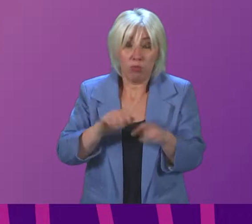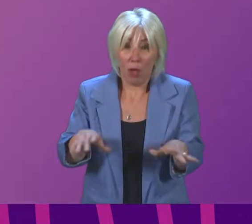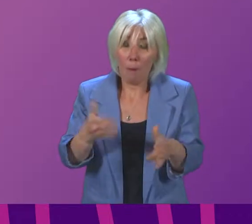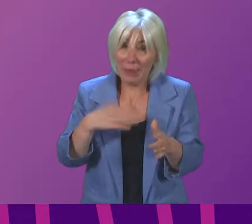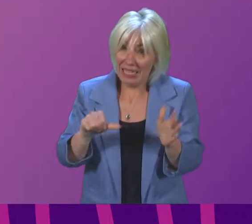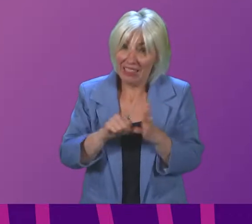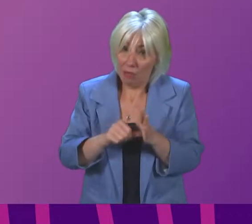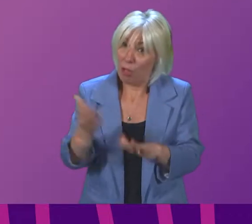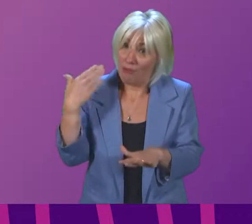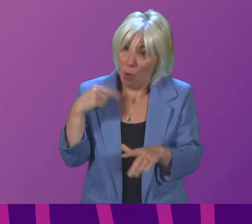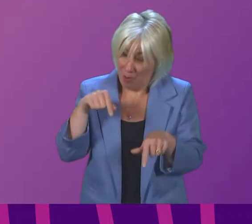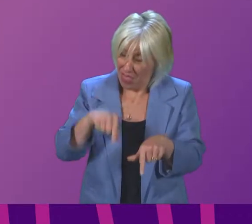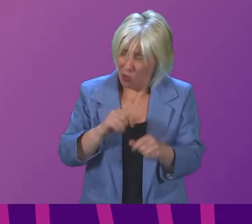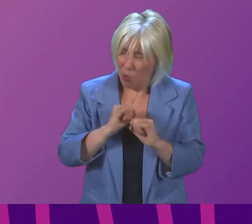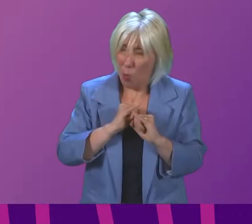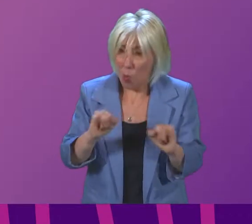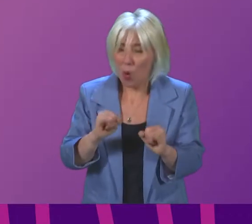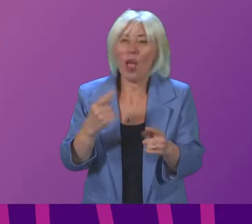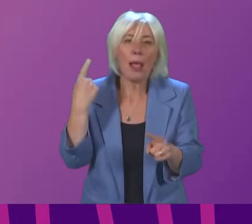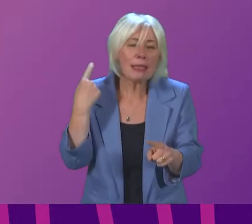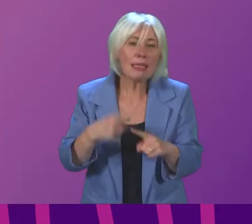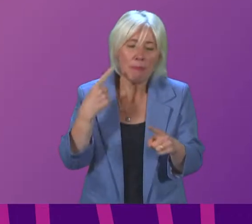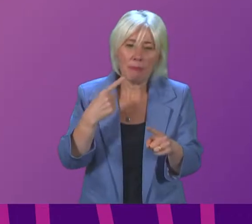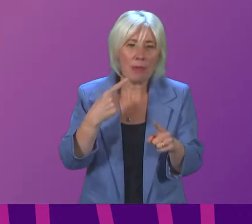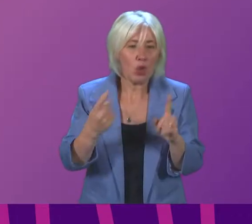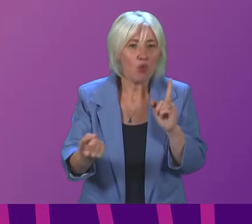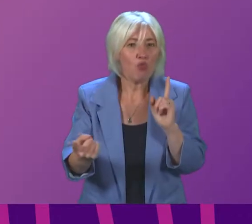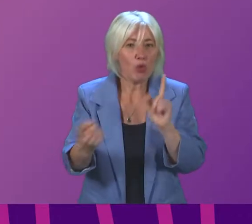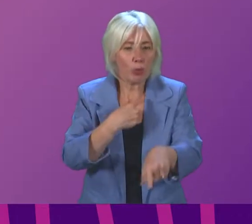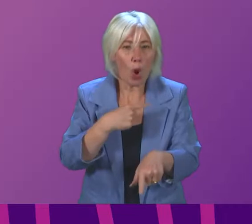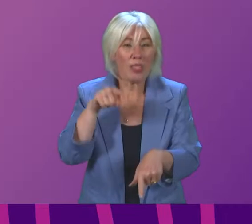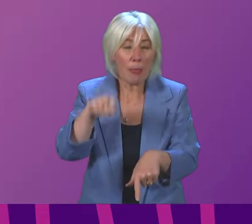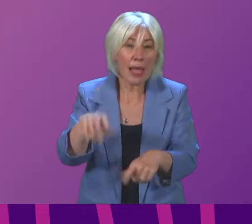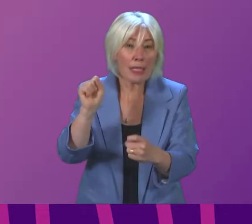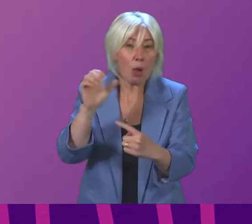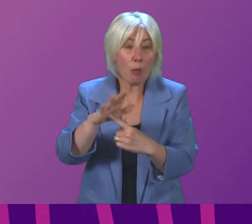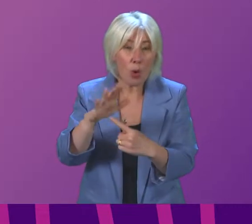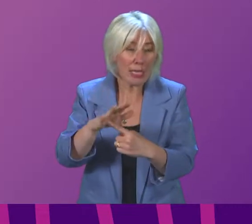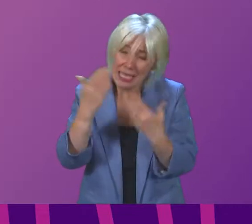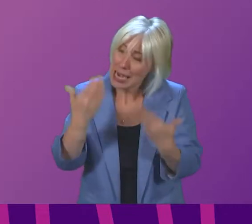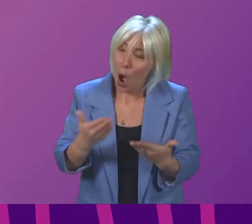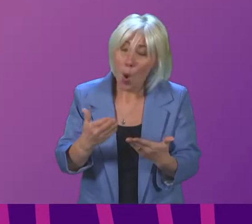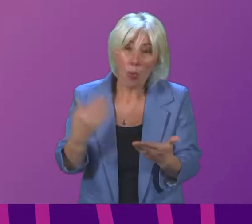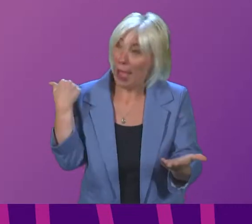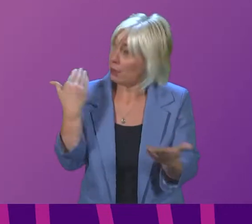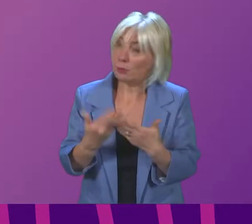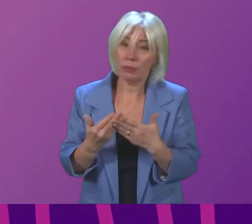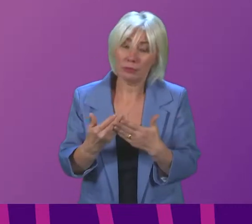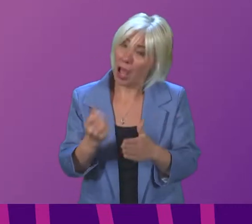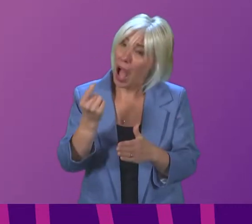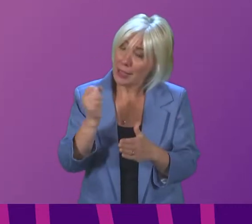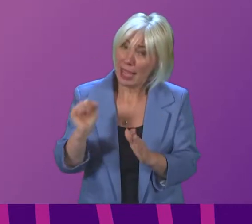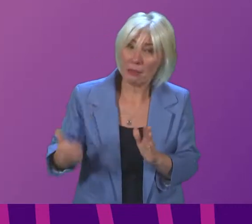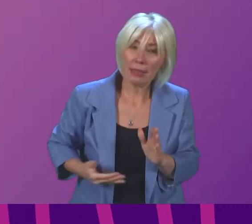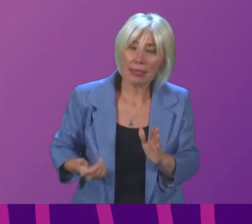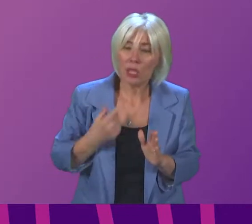difficult situations before so speed of response right now is more important than it has ever been I understand that businesses would